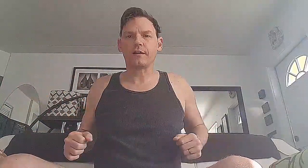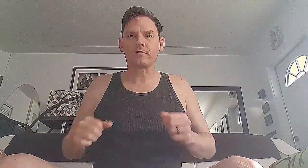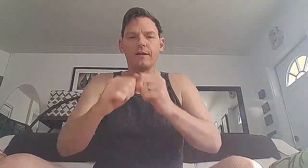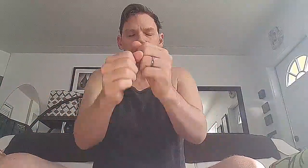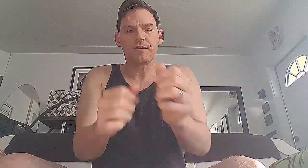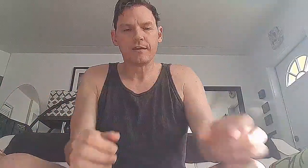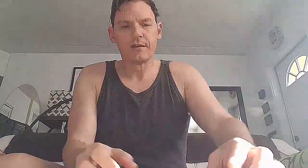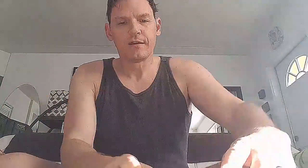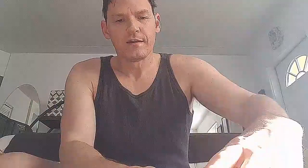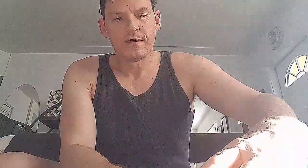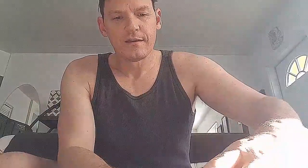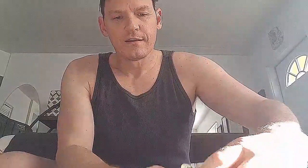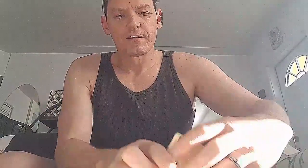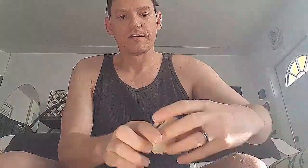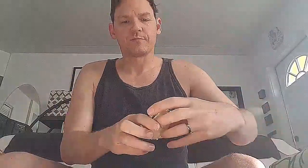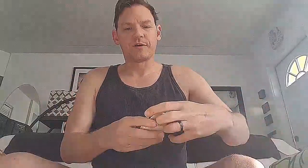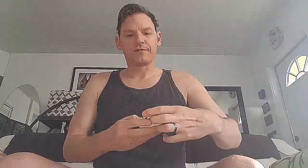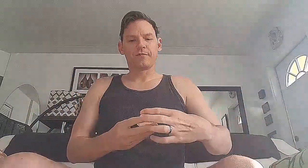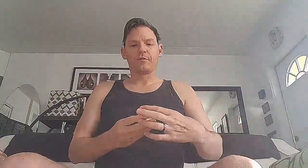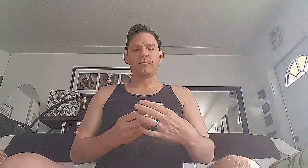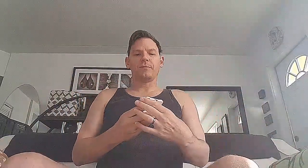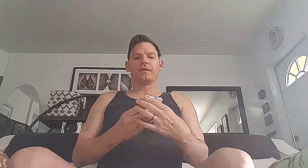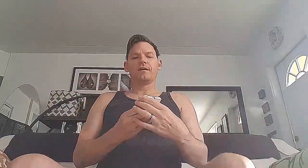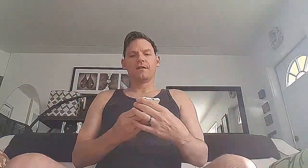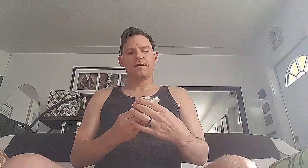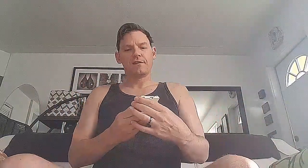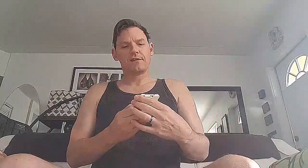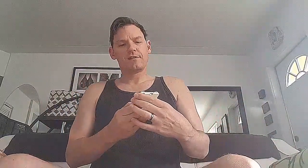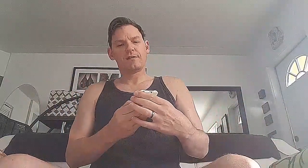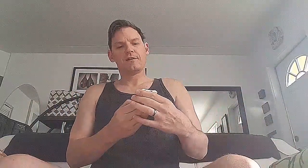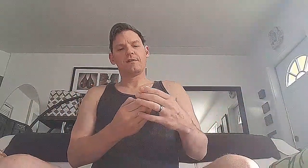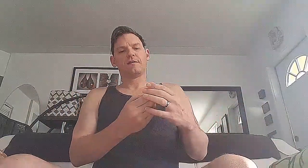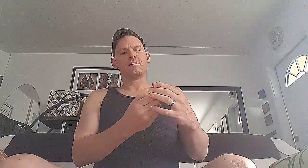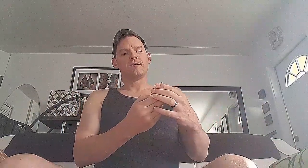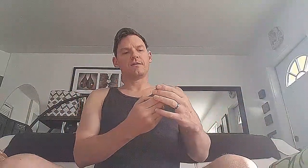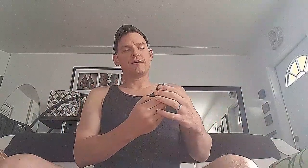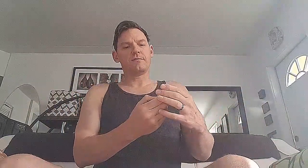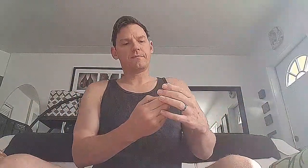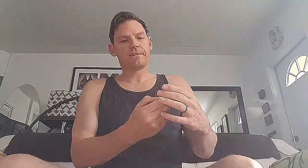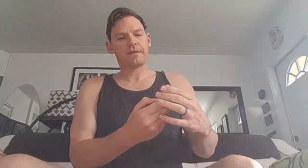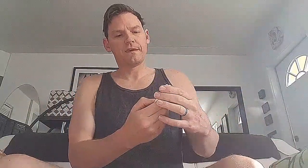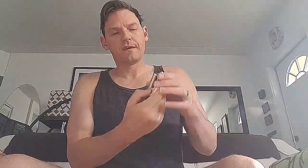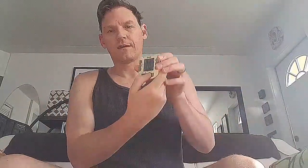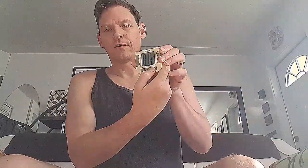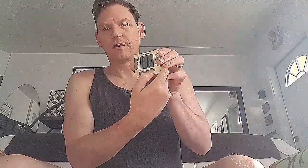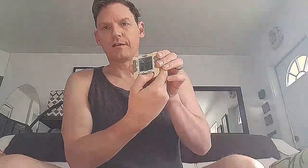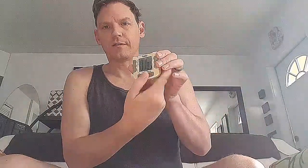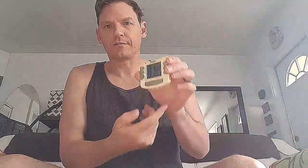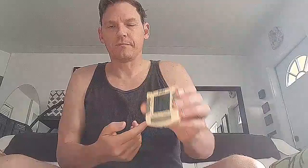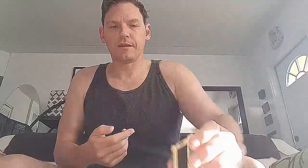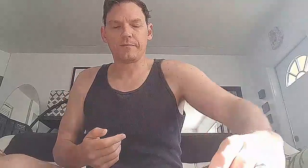All right. Great. Catch your breath for a moment. There we go. All right. There's a minute.